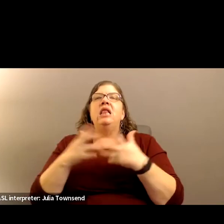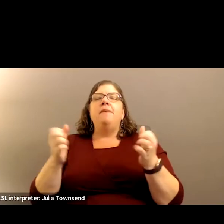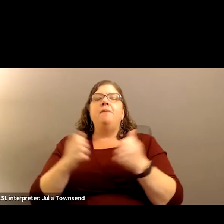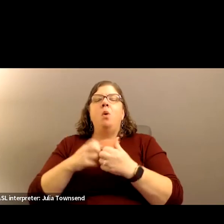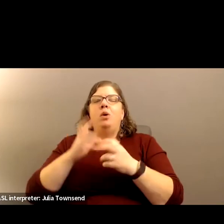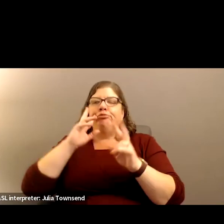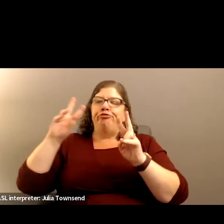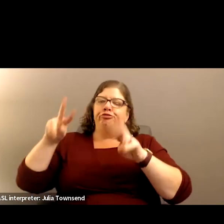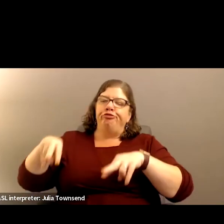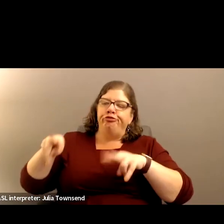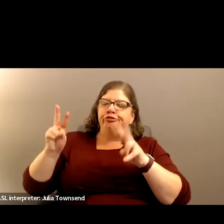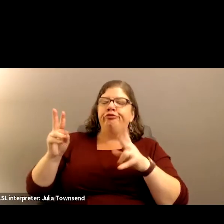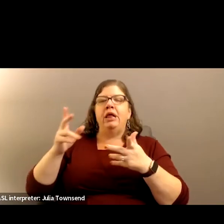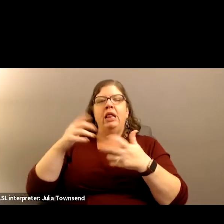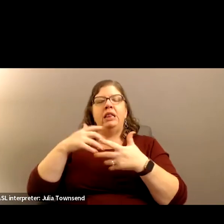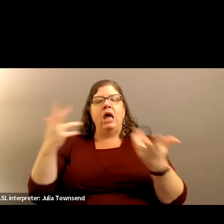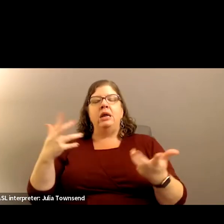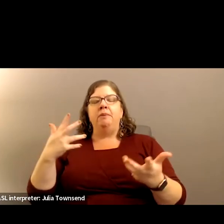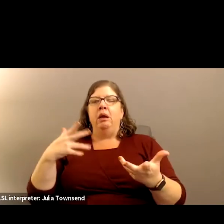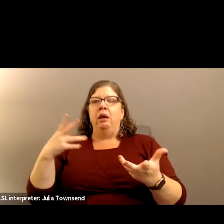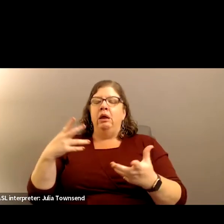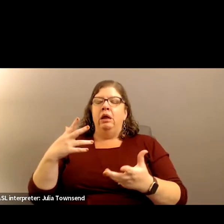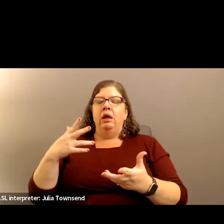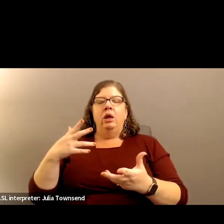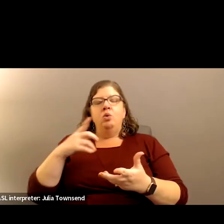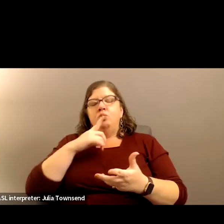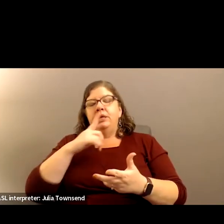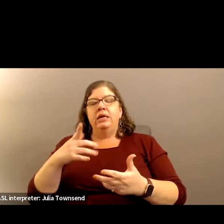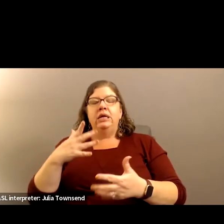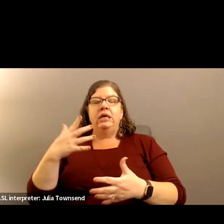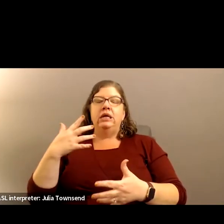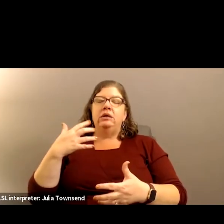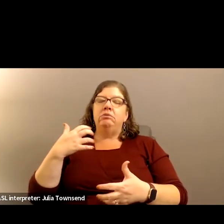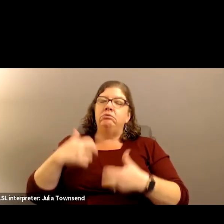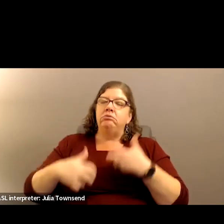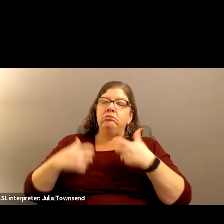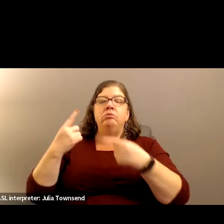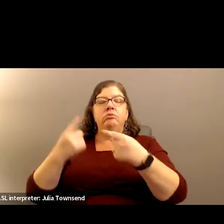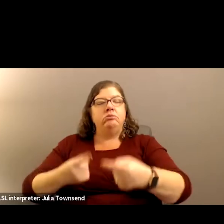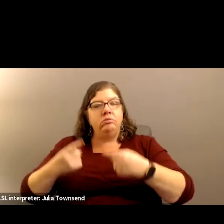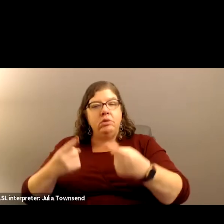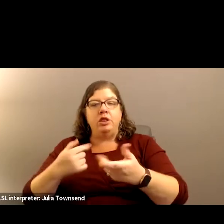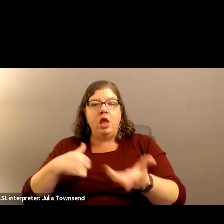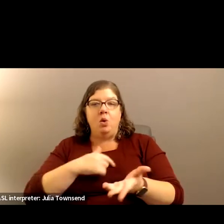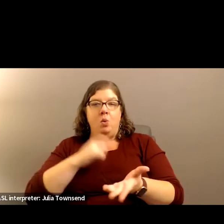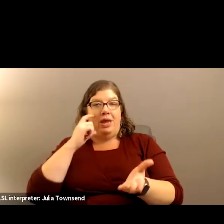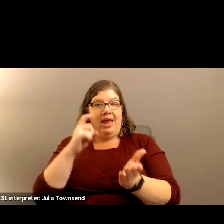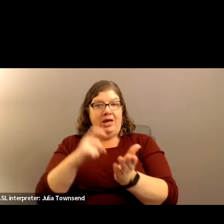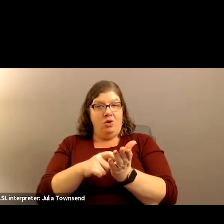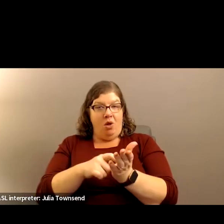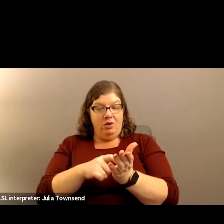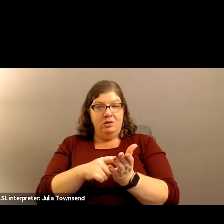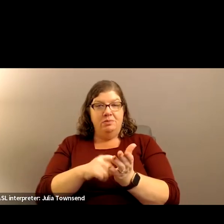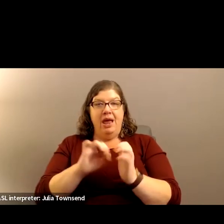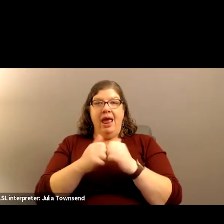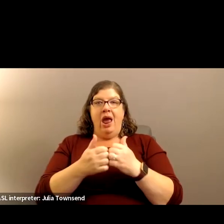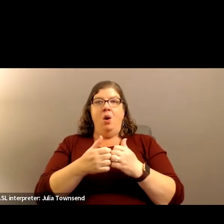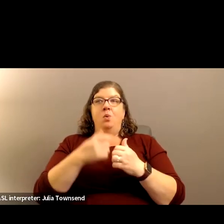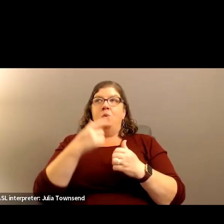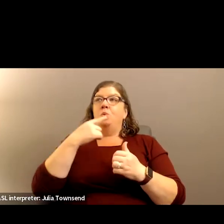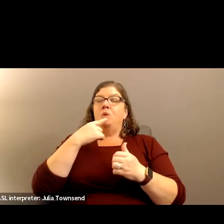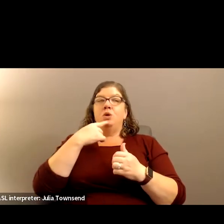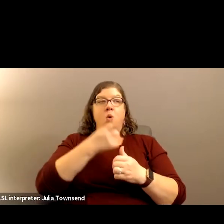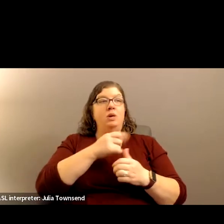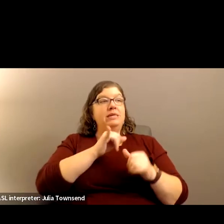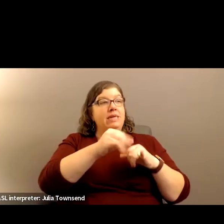disparity than we like to acknowledge. But the way that we are taught to stay home if we feel